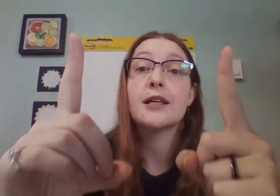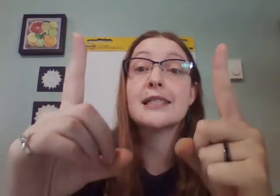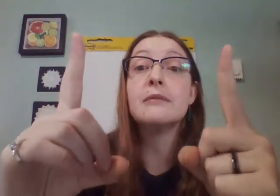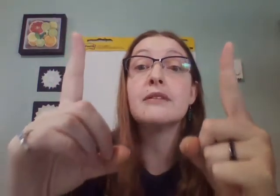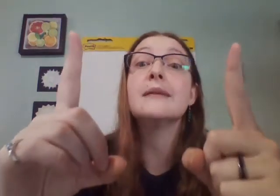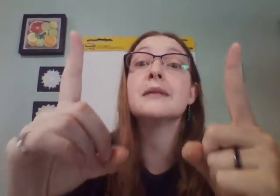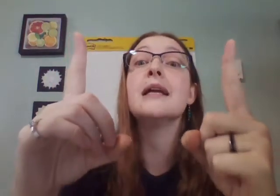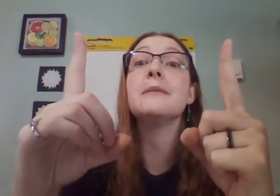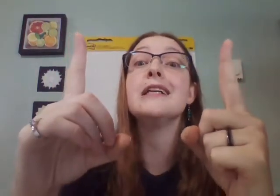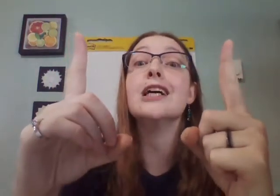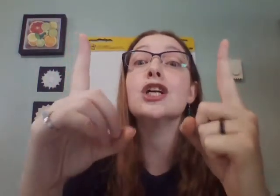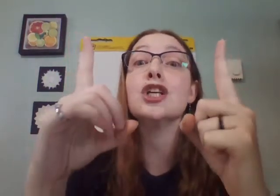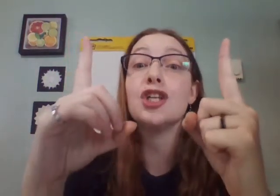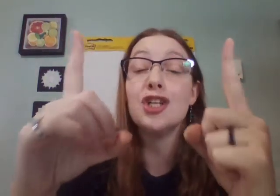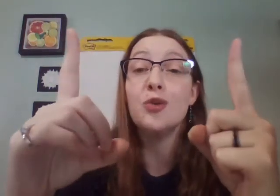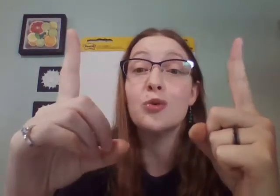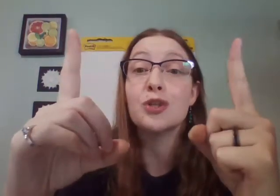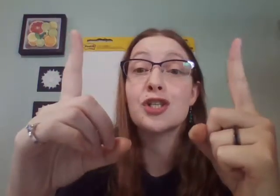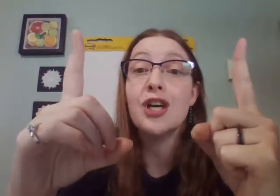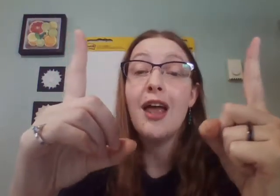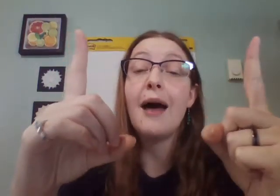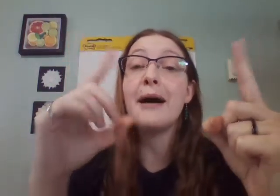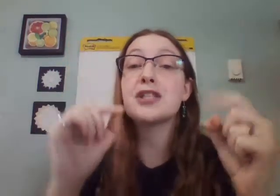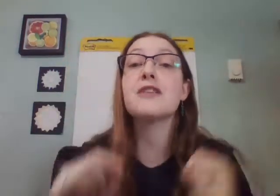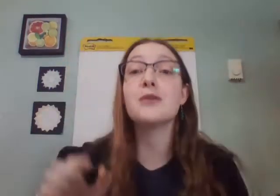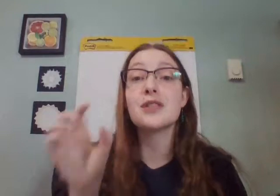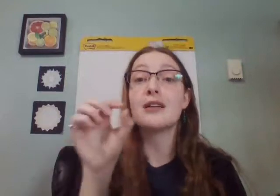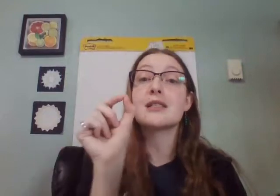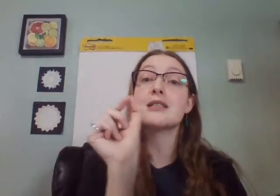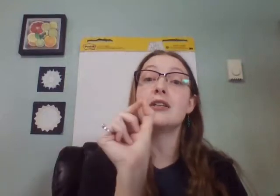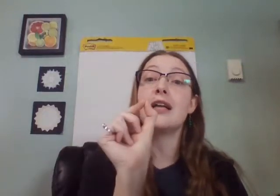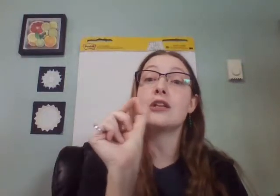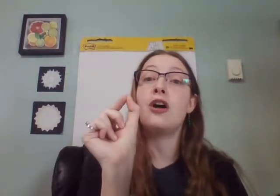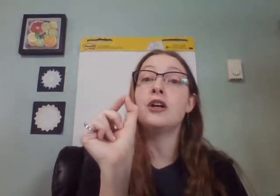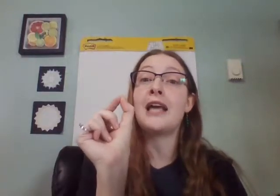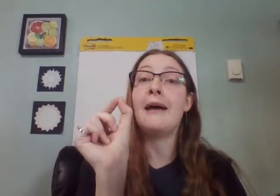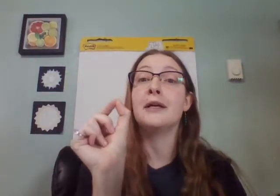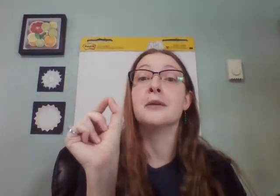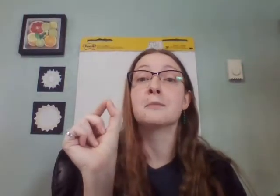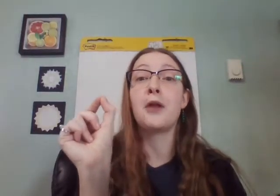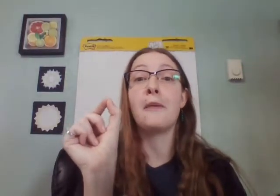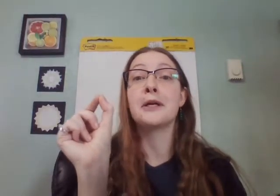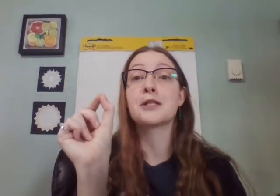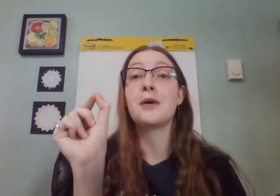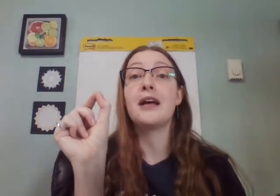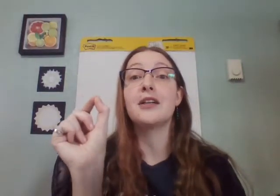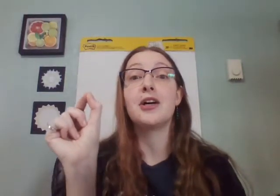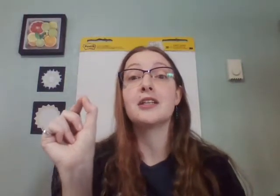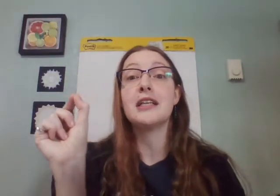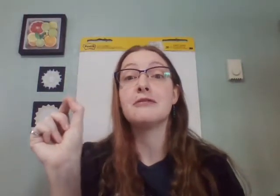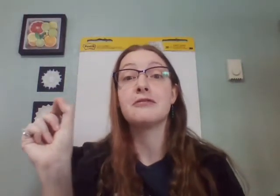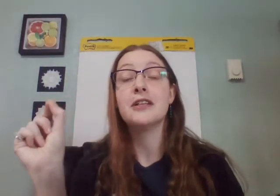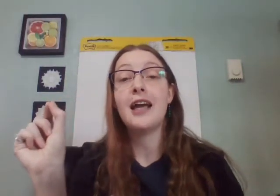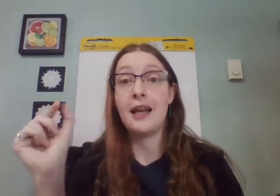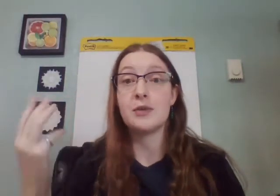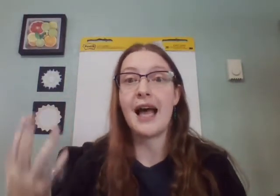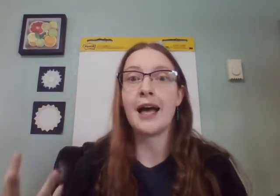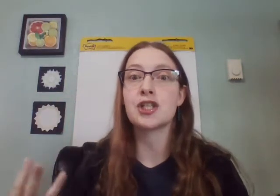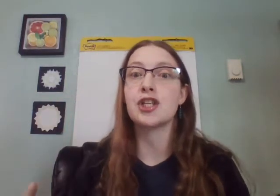Some of them can be huge. Imagine if you saw this little like log cabin plobbing its way along a leaf and it was actually